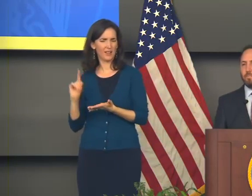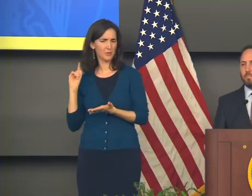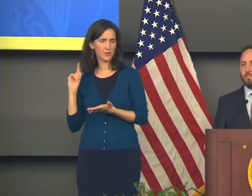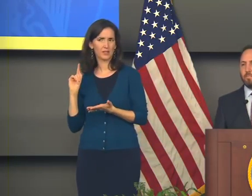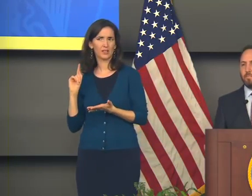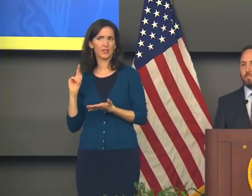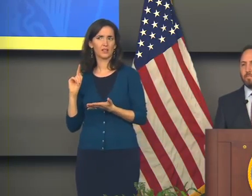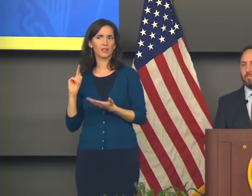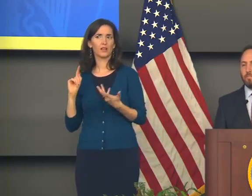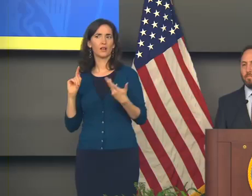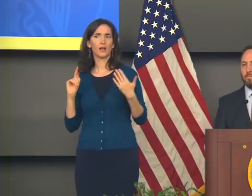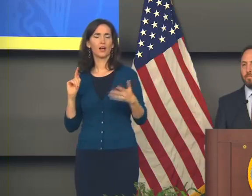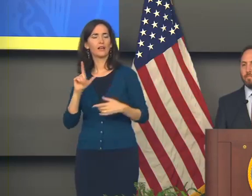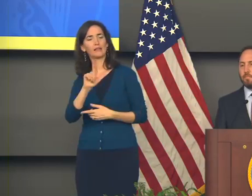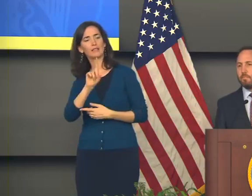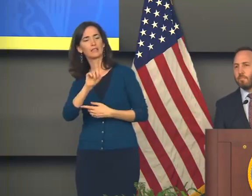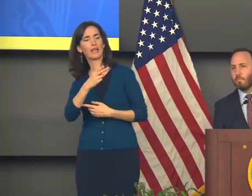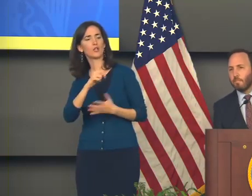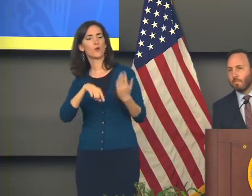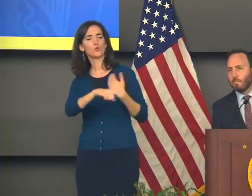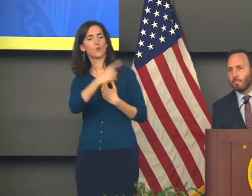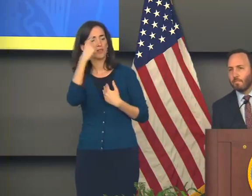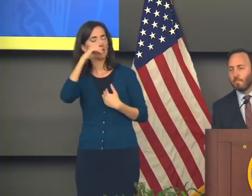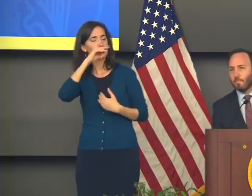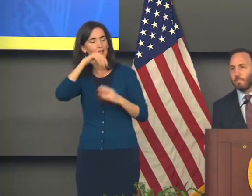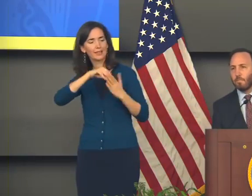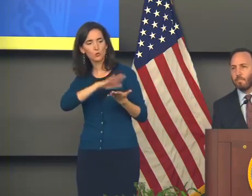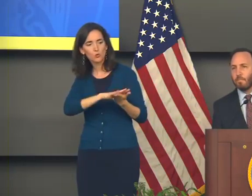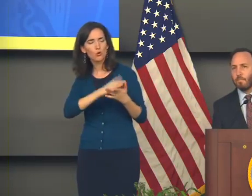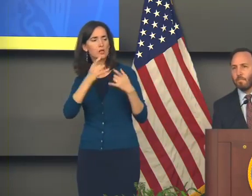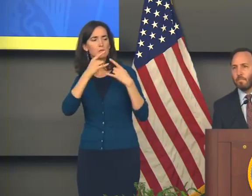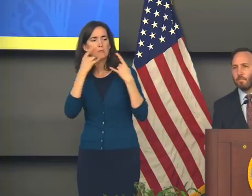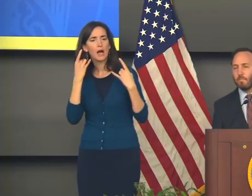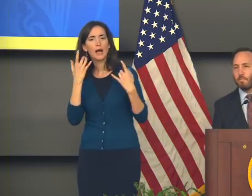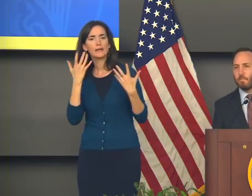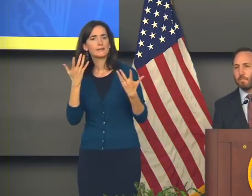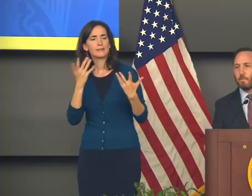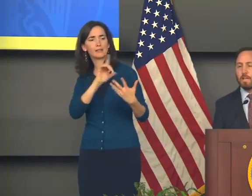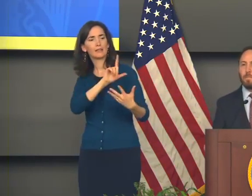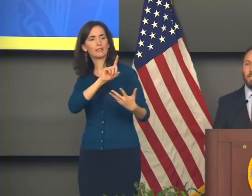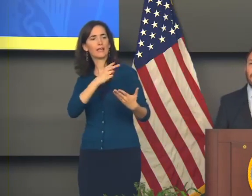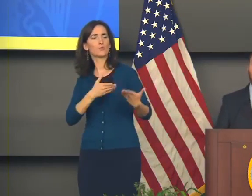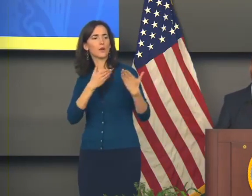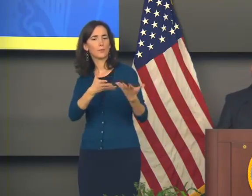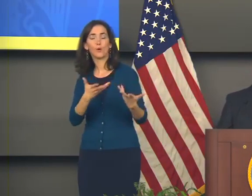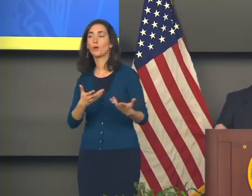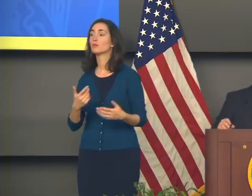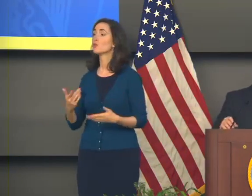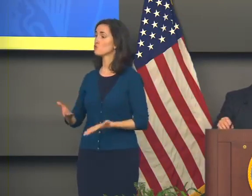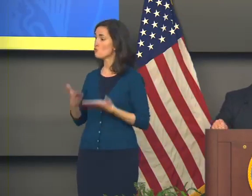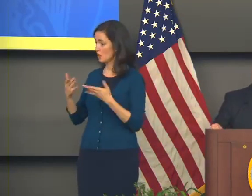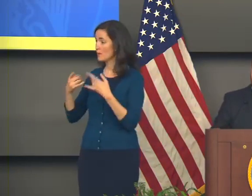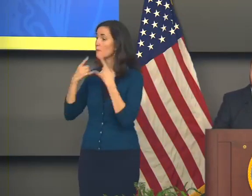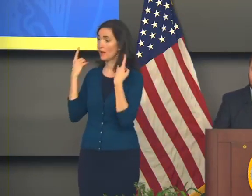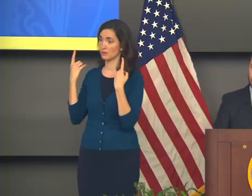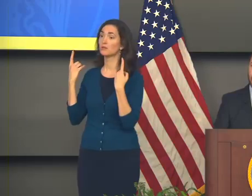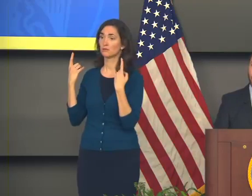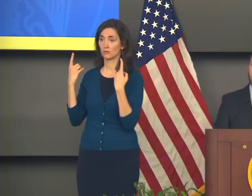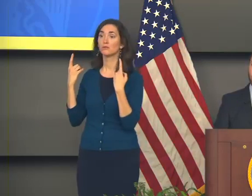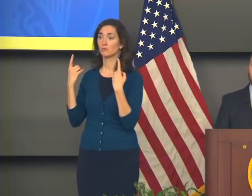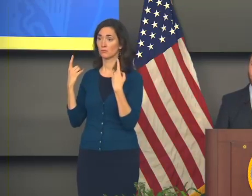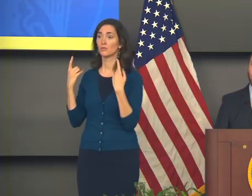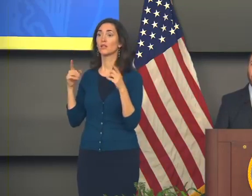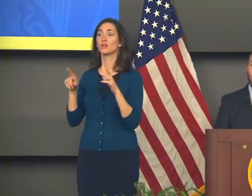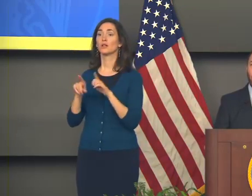What's the LDH's stance on kids in school and masking and what do you think or recommend? Recommend that they mask. And that's also the